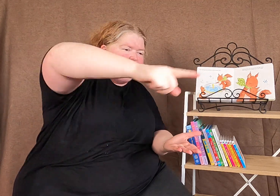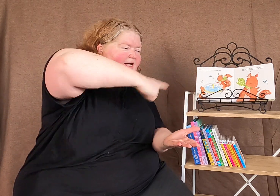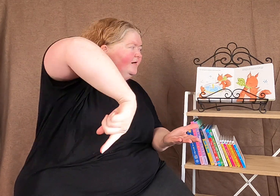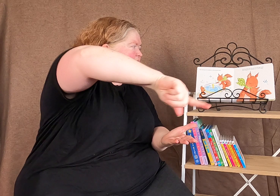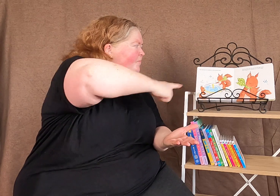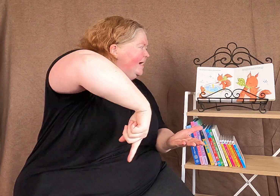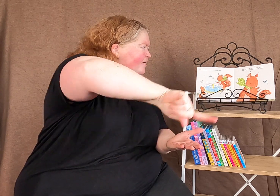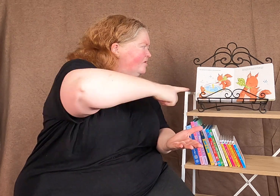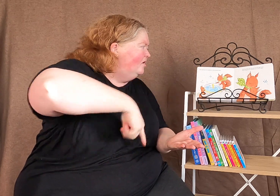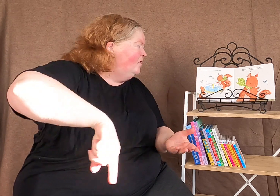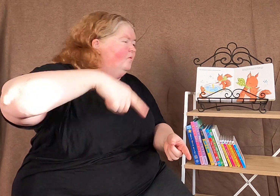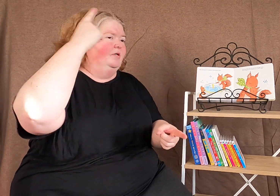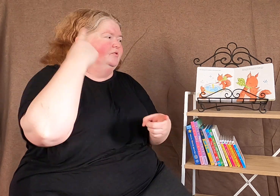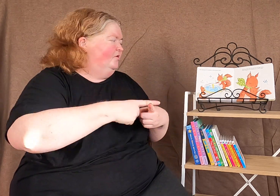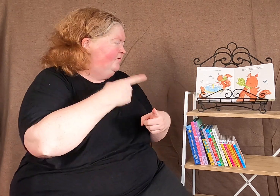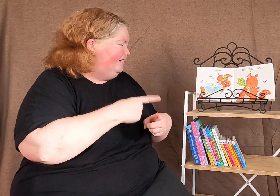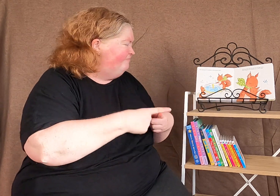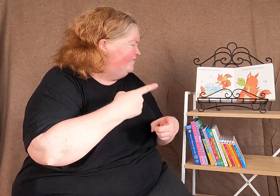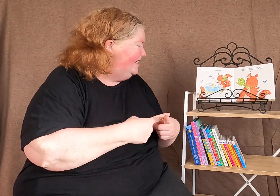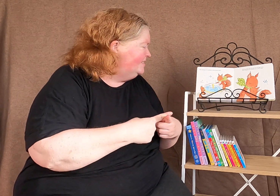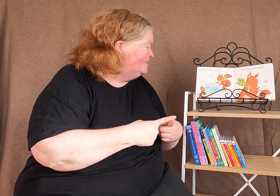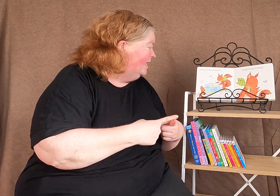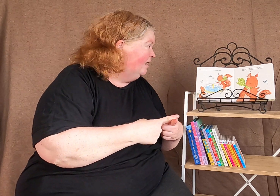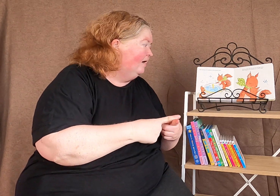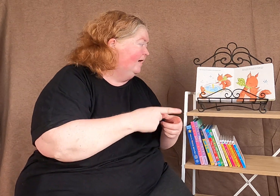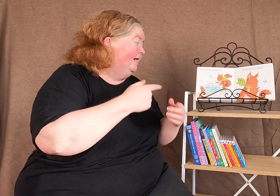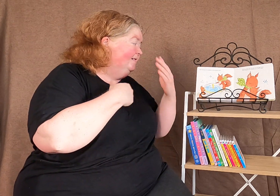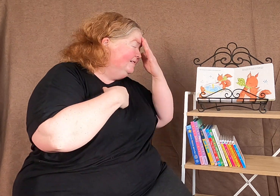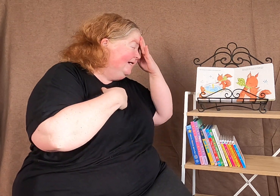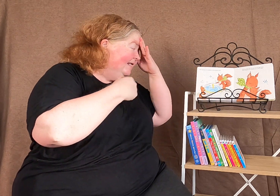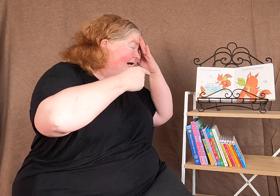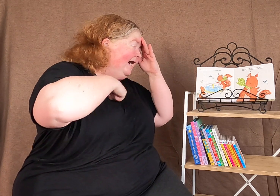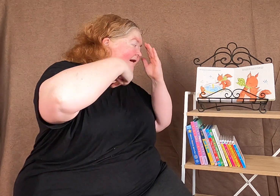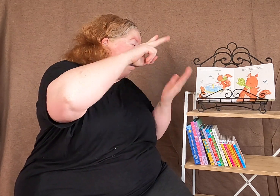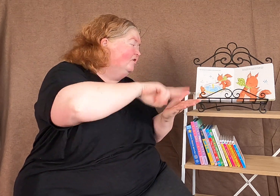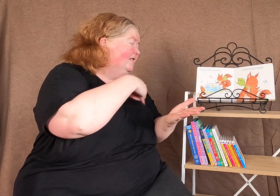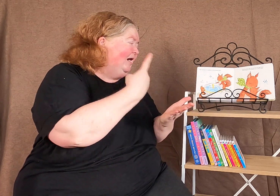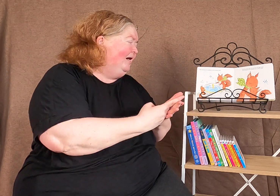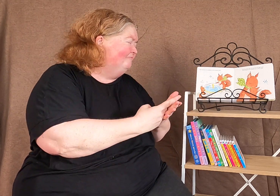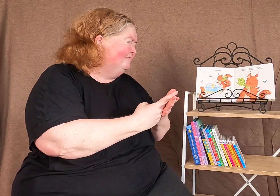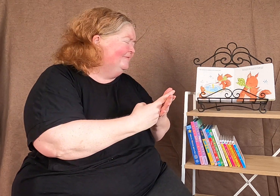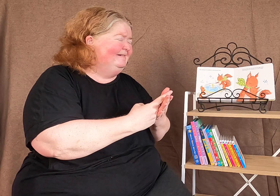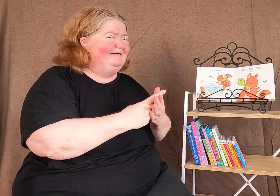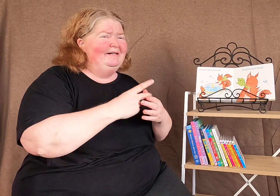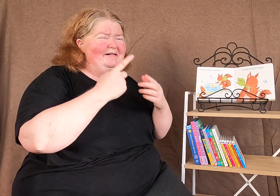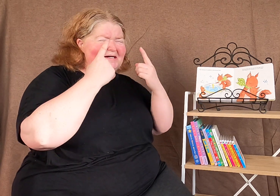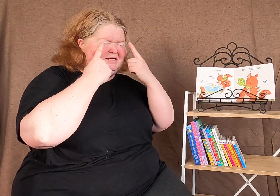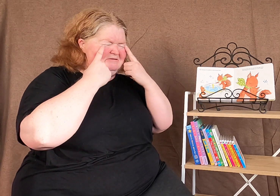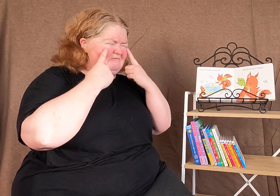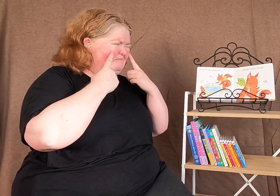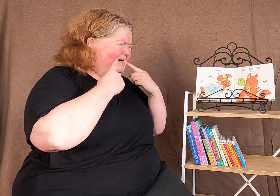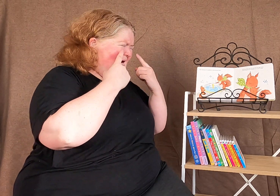roundabout rolls around faster until I fall off and cry.